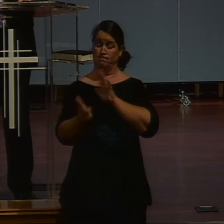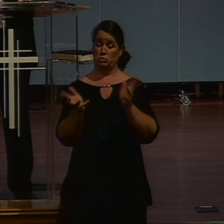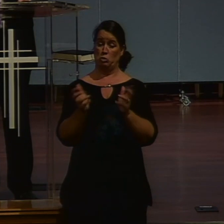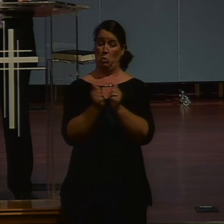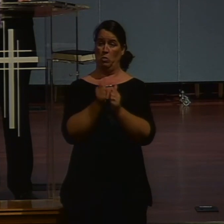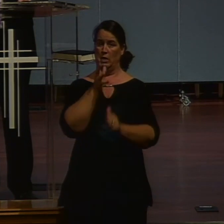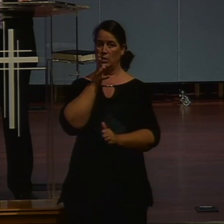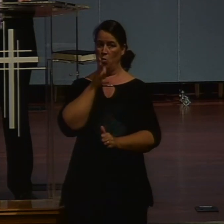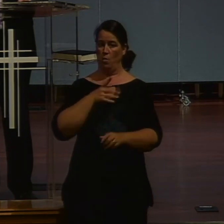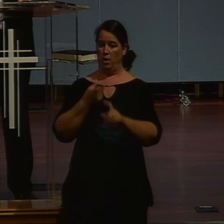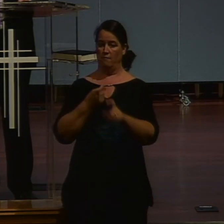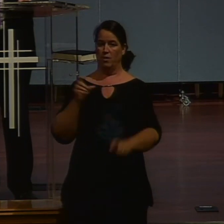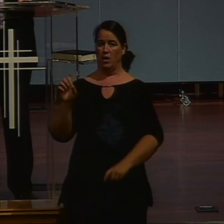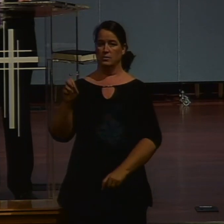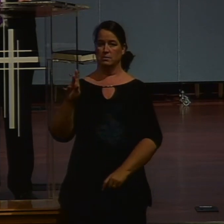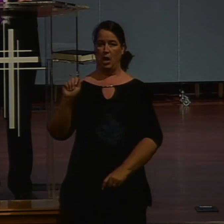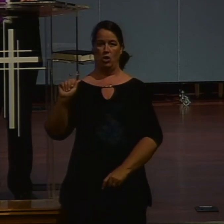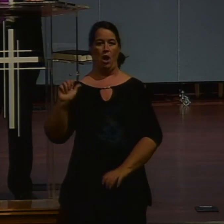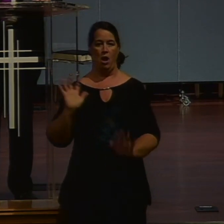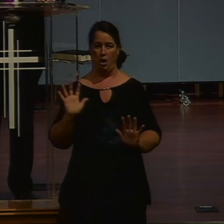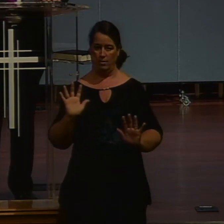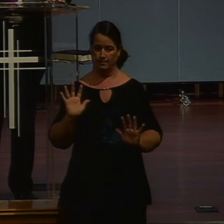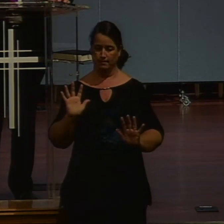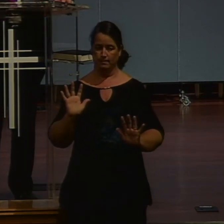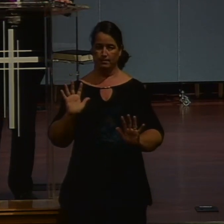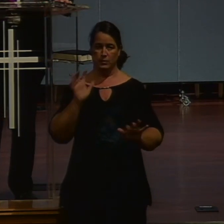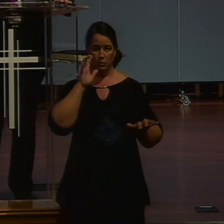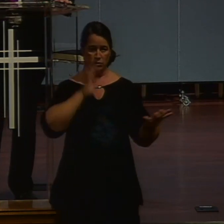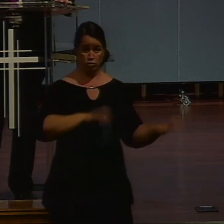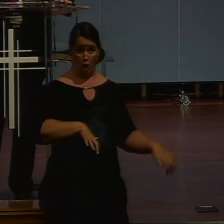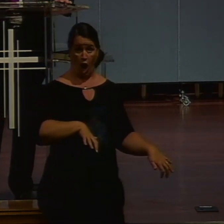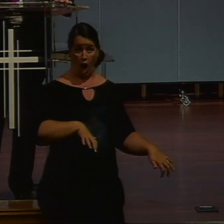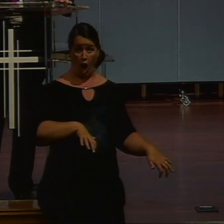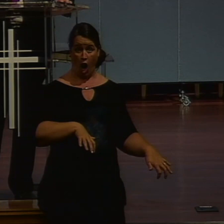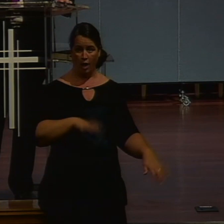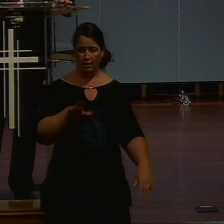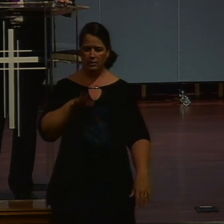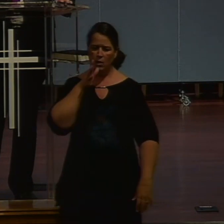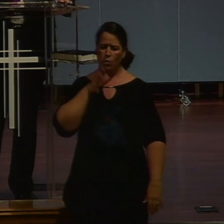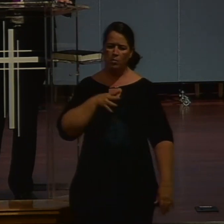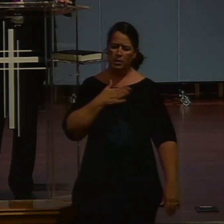stunned her right out of the gate by saying these words. Give me a drink.